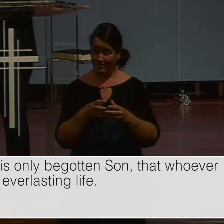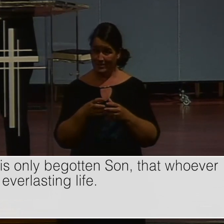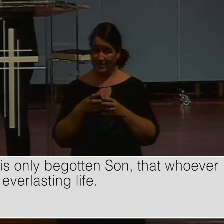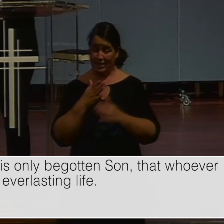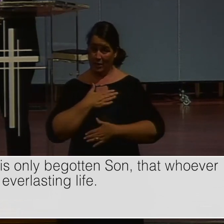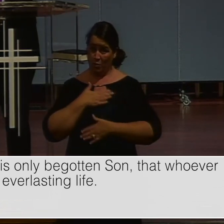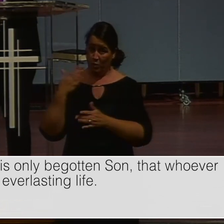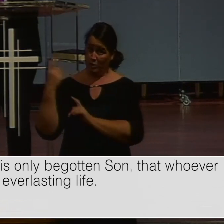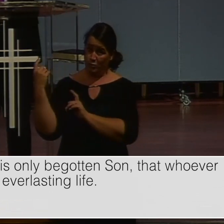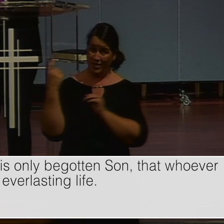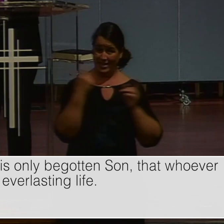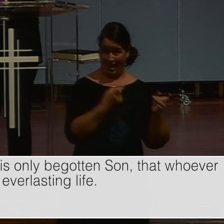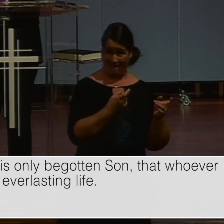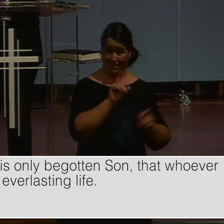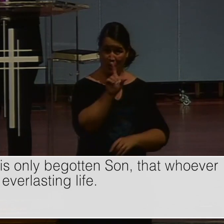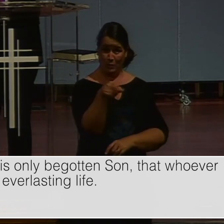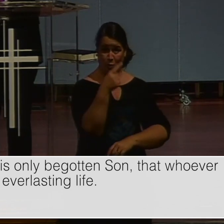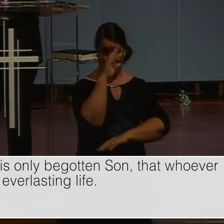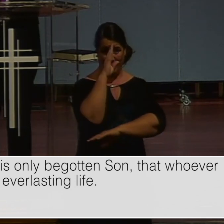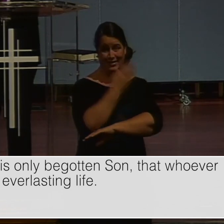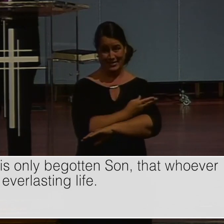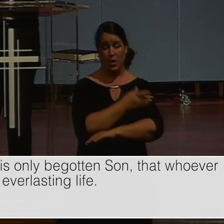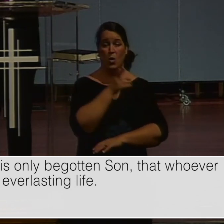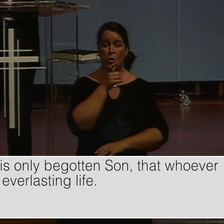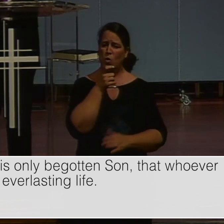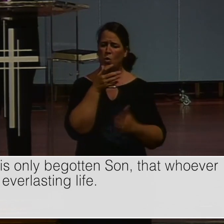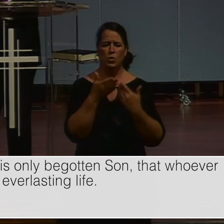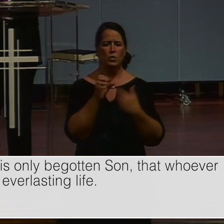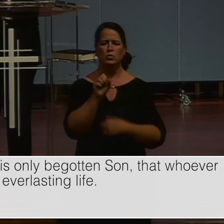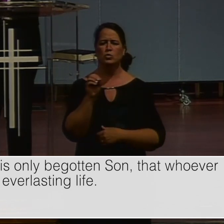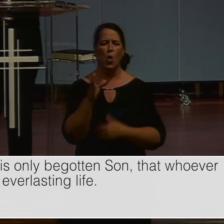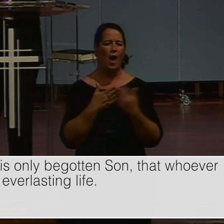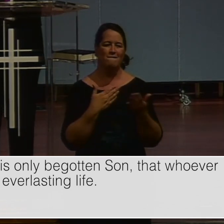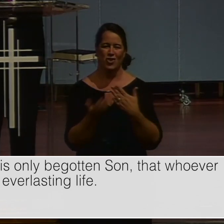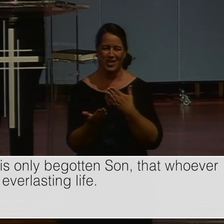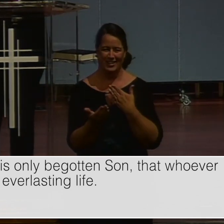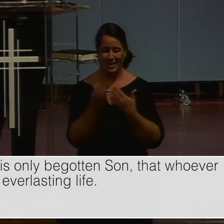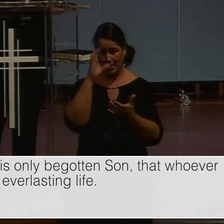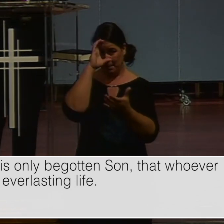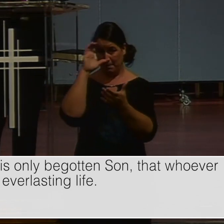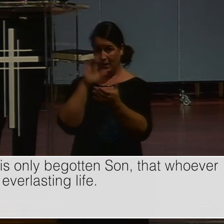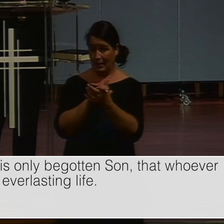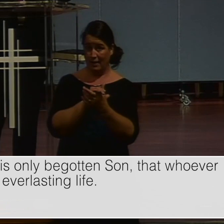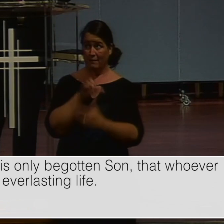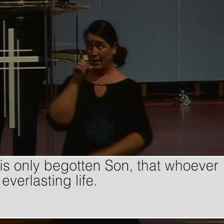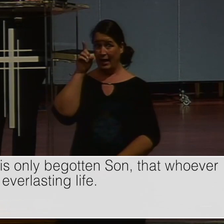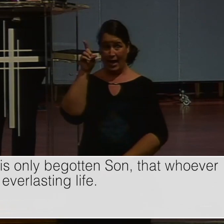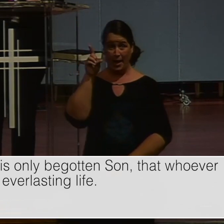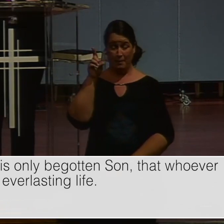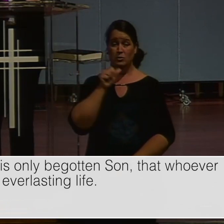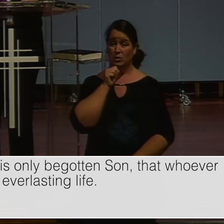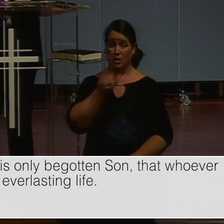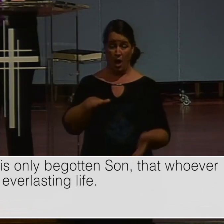My my granddaughter loves. I'm teaching her this in the King James that whosoever where we don't use so much. That whosoever believeth in him